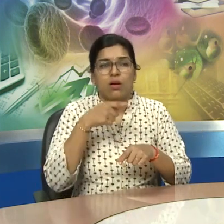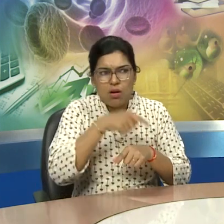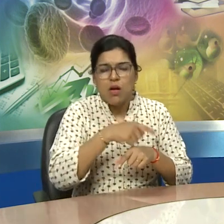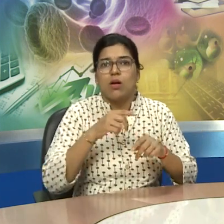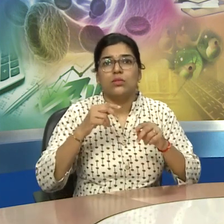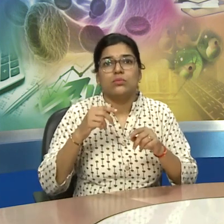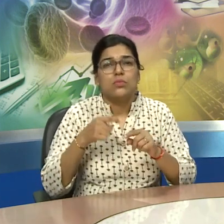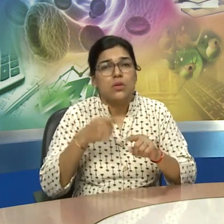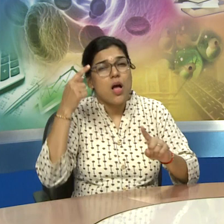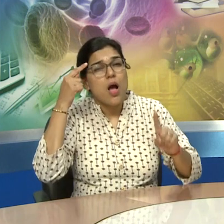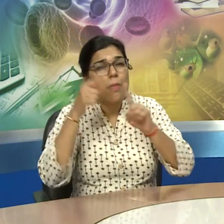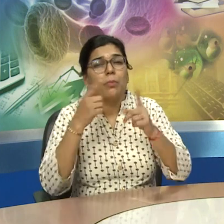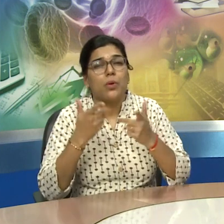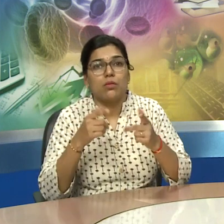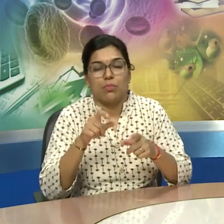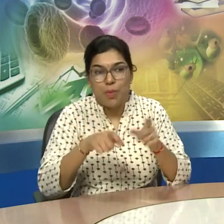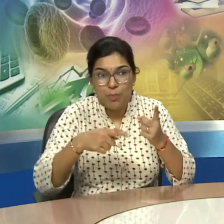tools they made from pebbles and stones